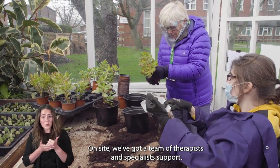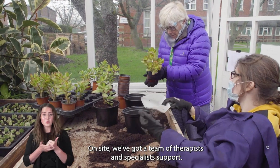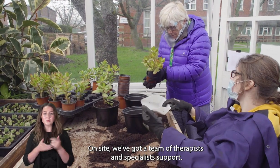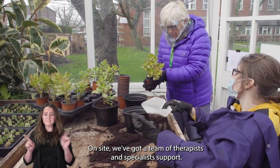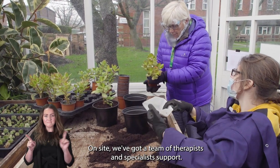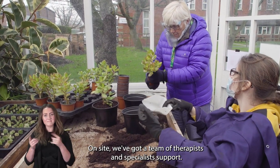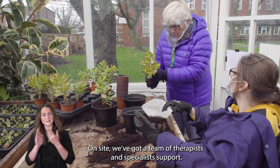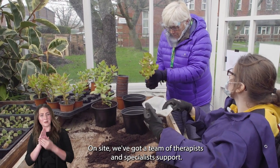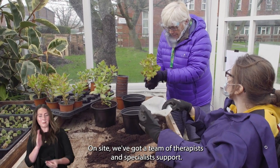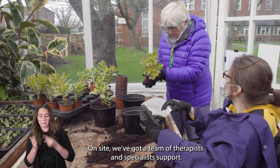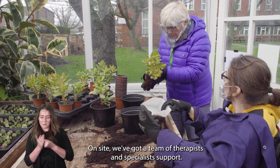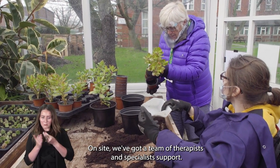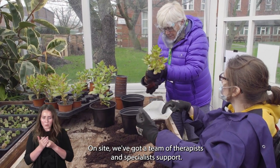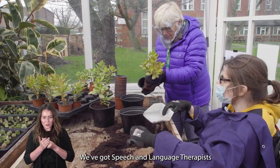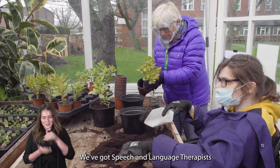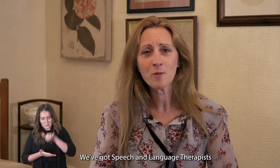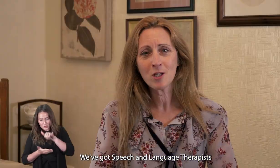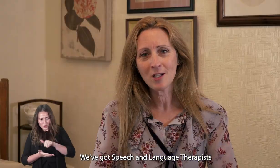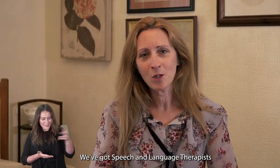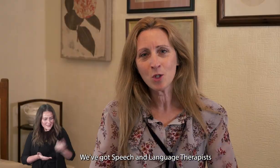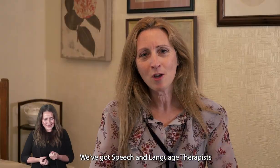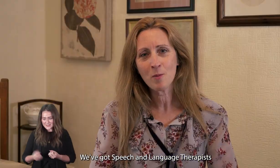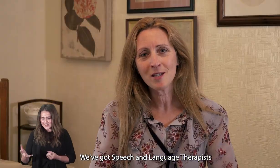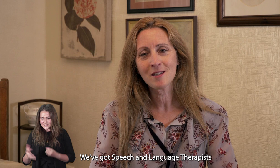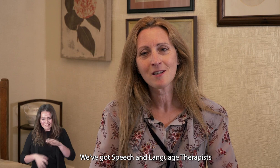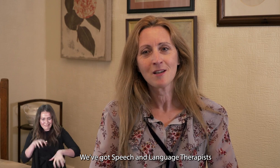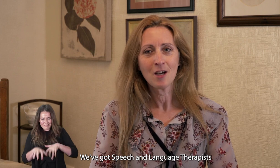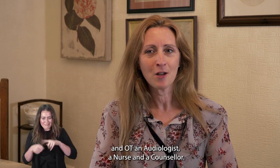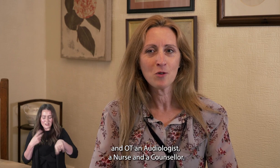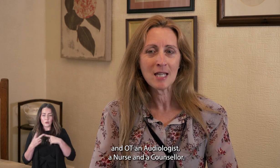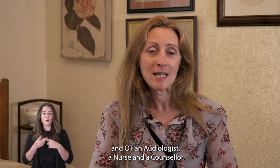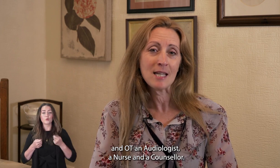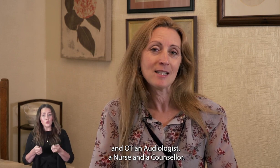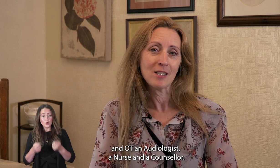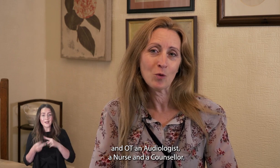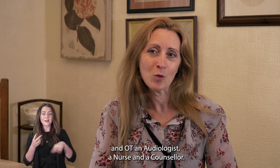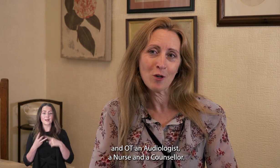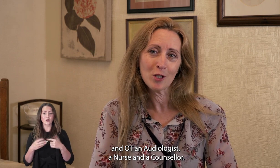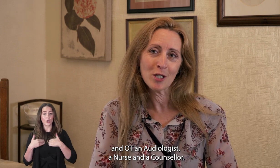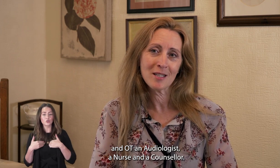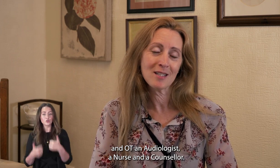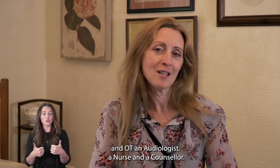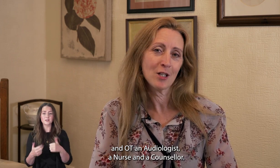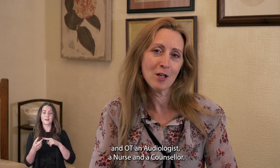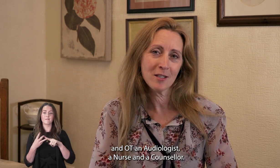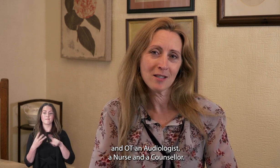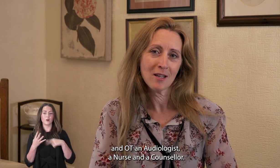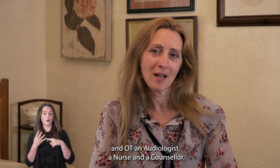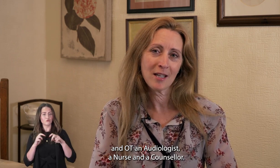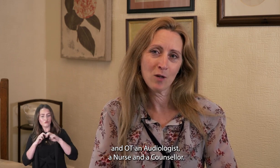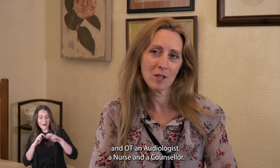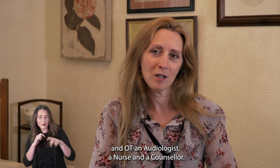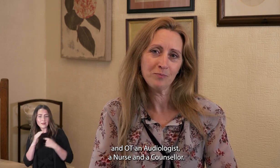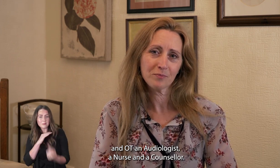of therapists and specialist support. We've got speech and language therapists, an OT, an audiologist, a nurse